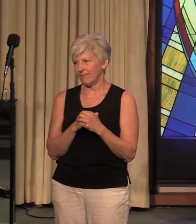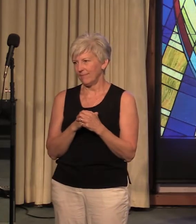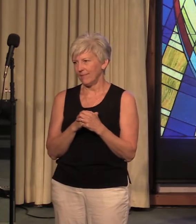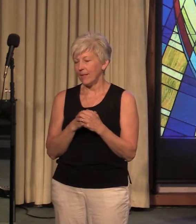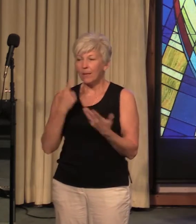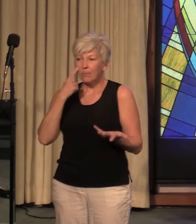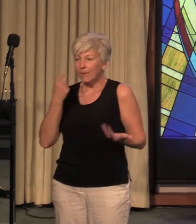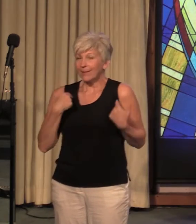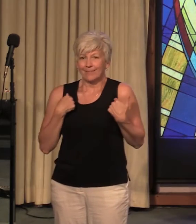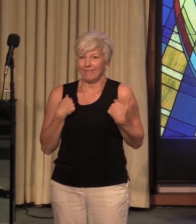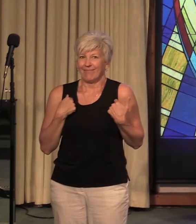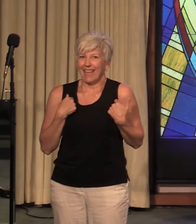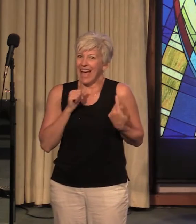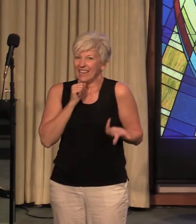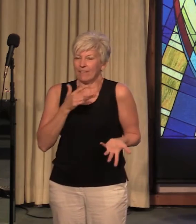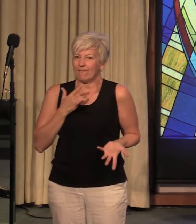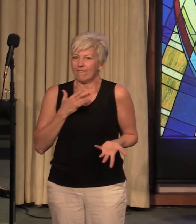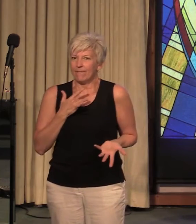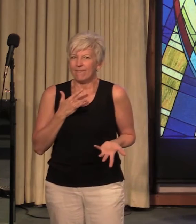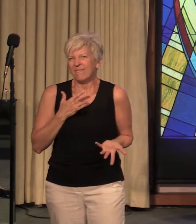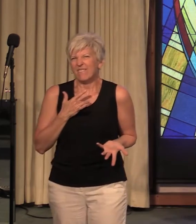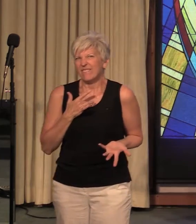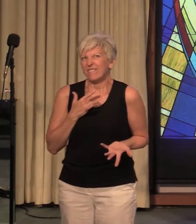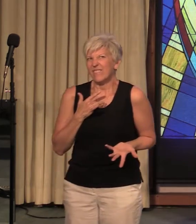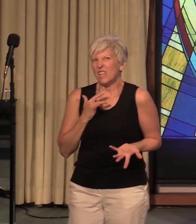because I just didn't feel like waiting.